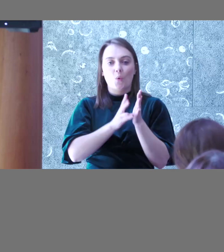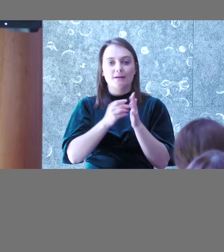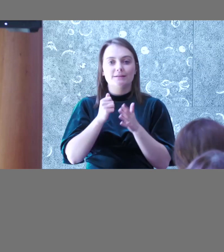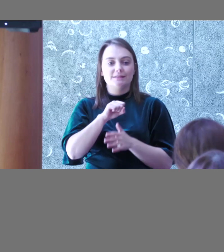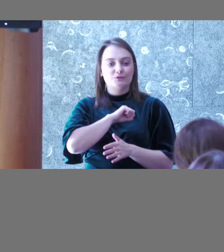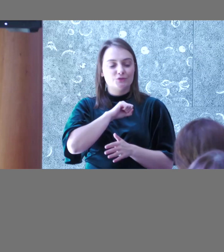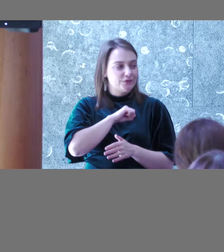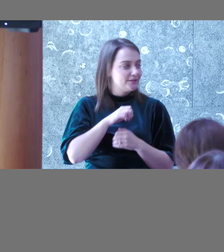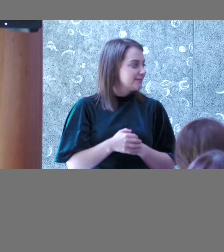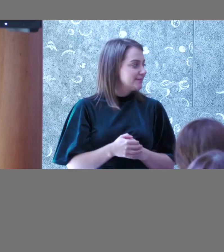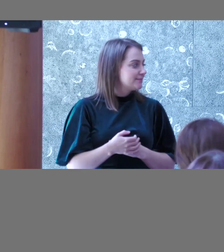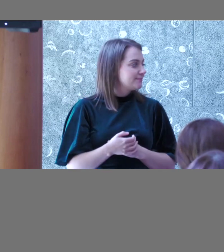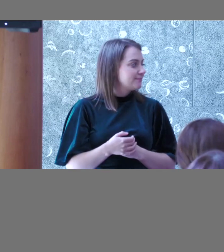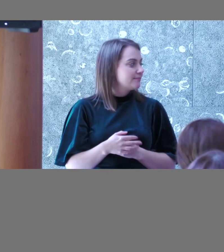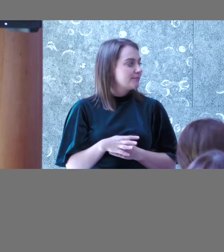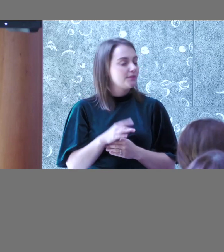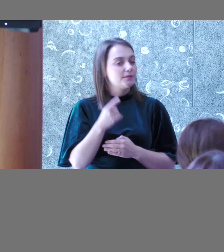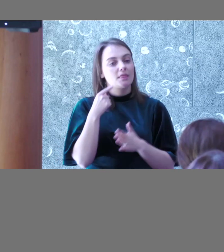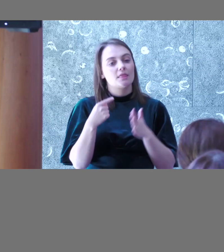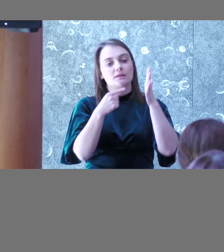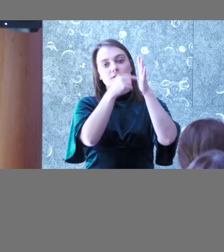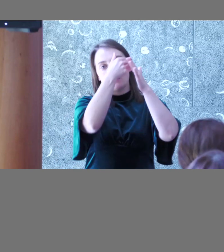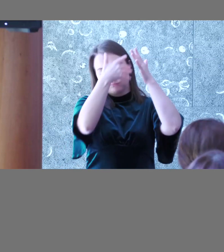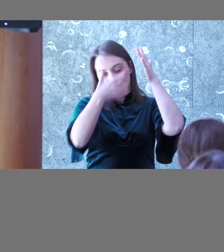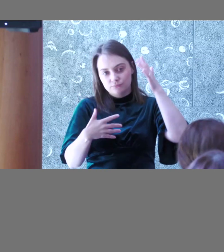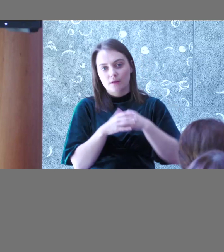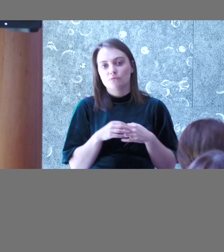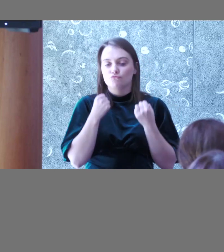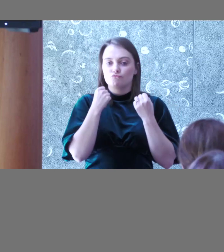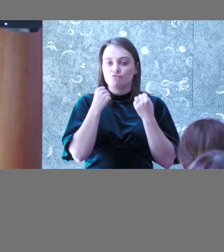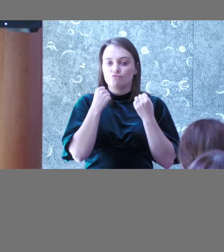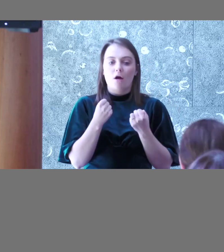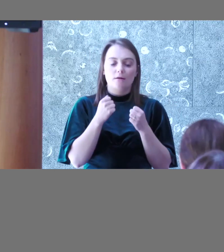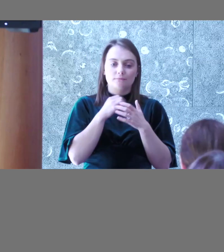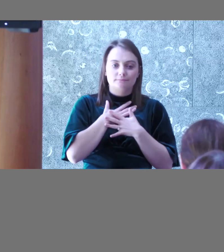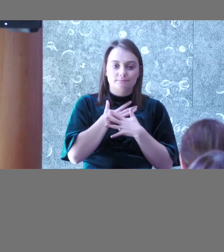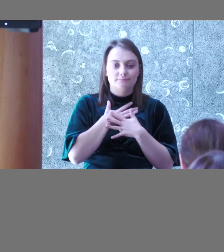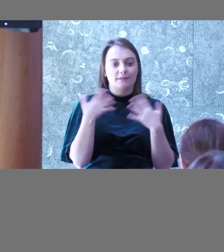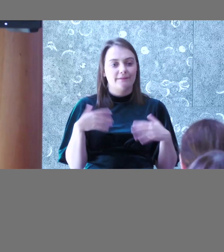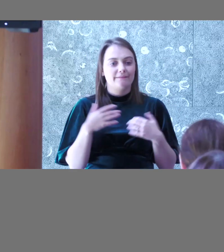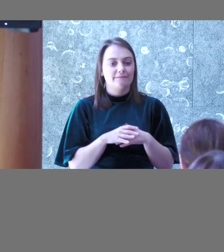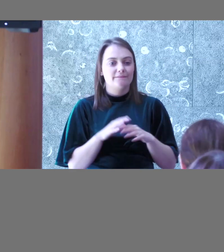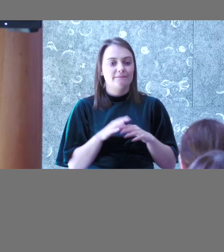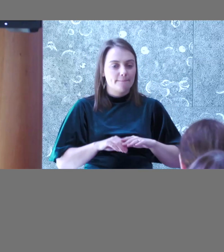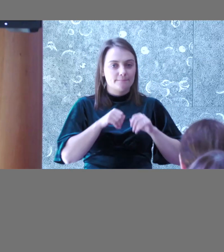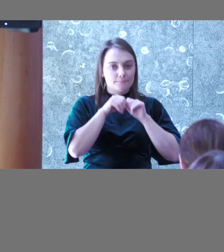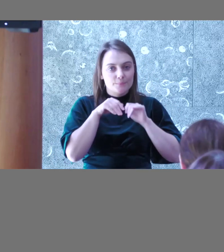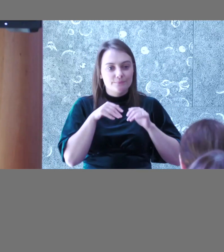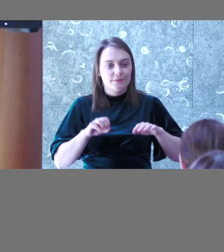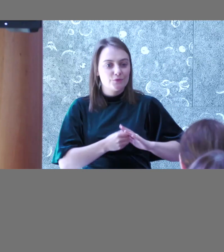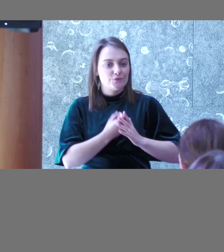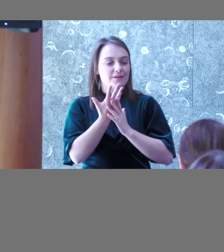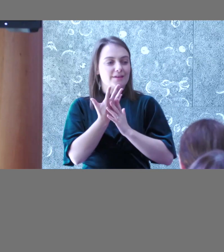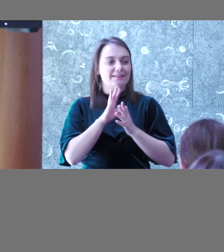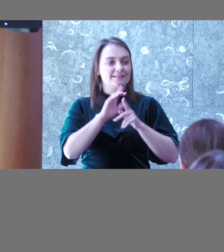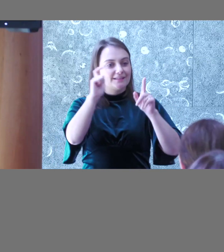when you have that from the top and they are passionate about it, it just breeds that and it creates that culture. So I am